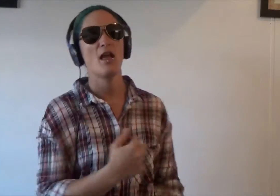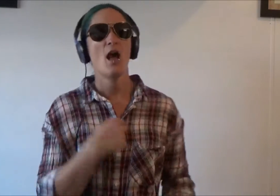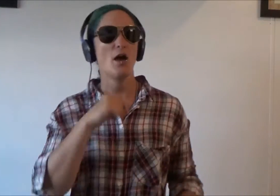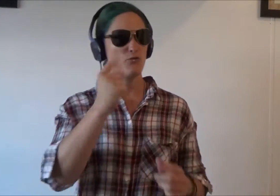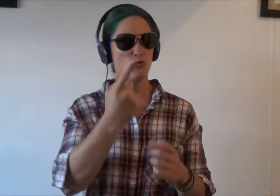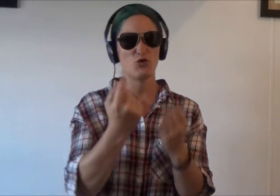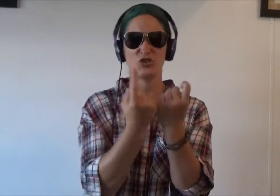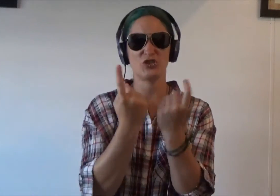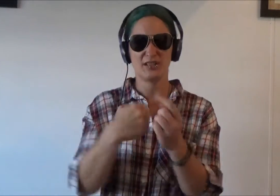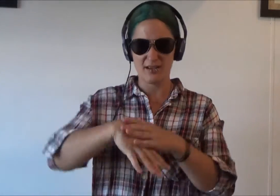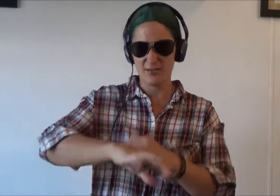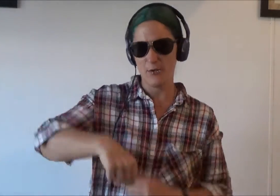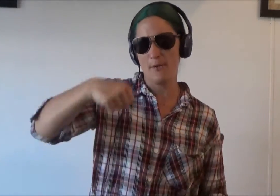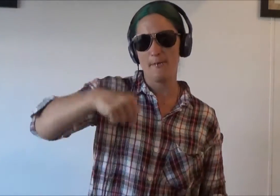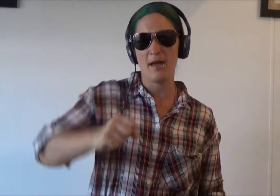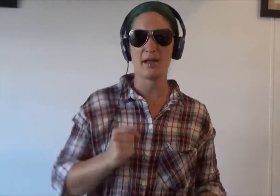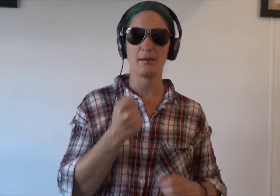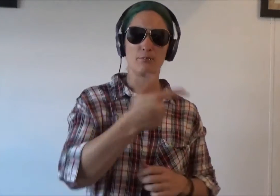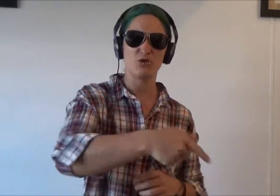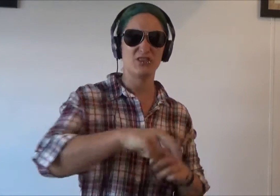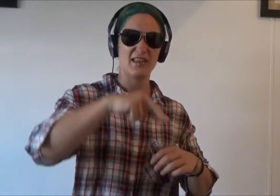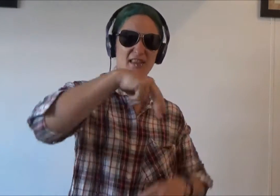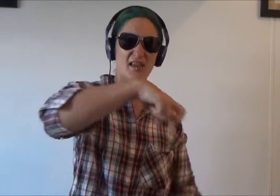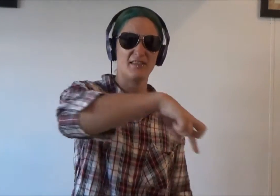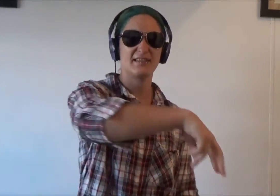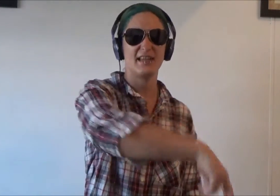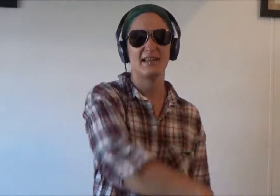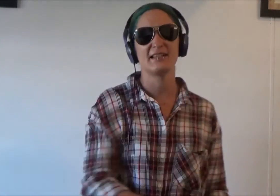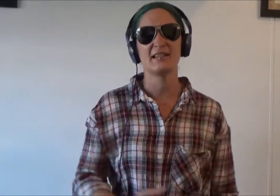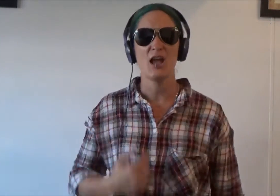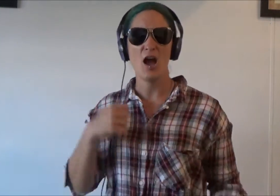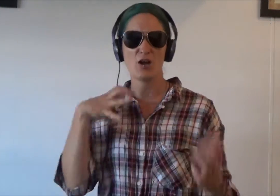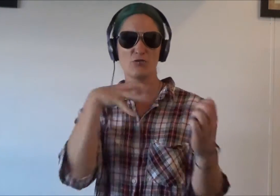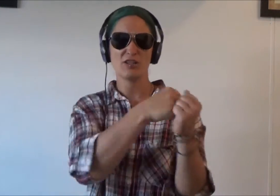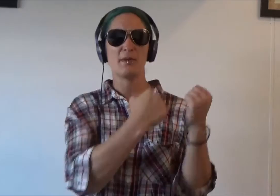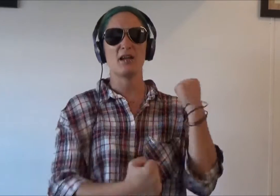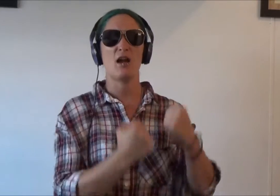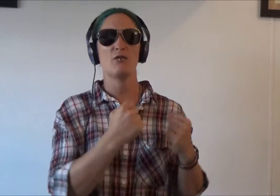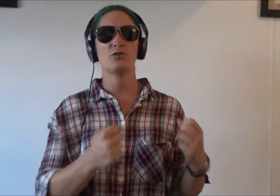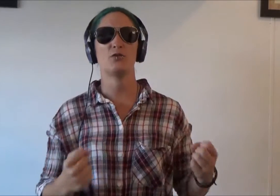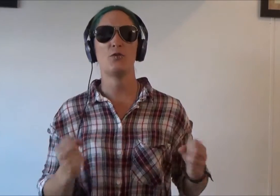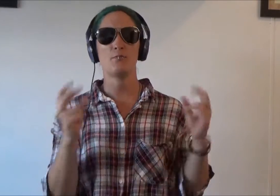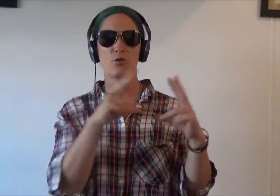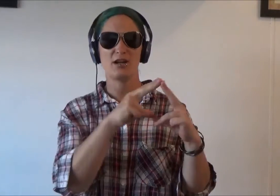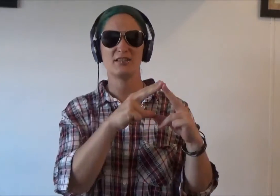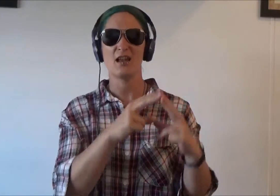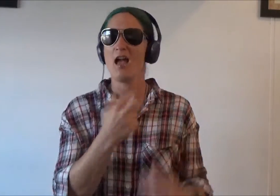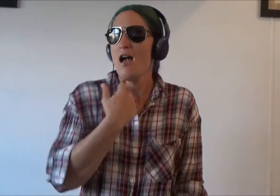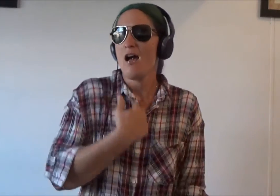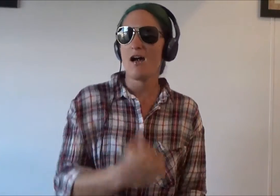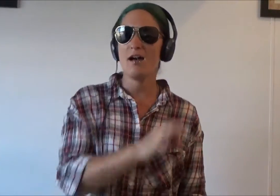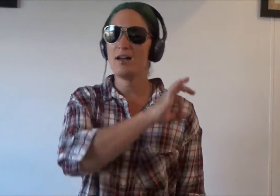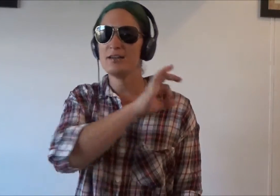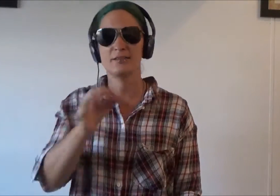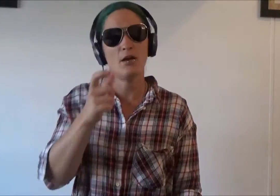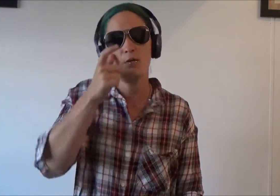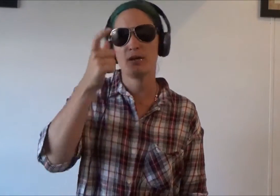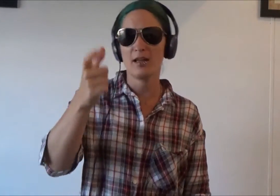I threw your shit into a bag and pushed it down the stairs I crashed my car into the bridge I don't